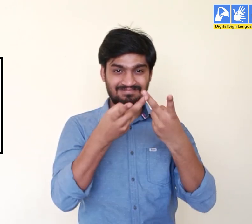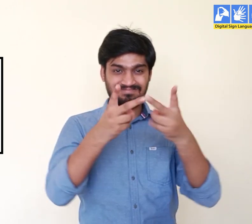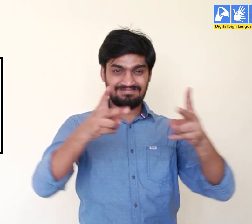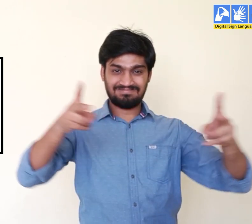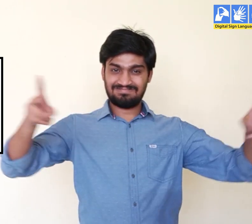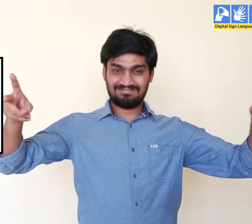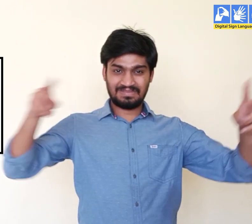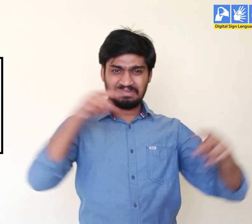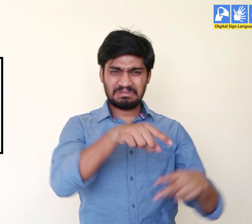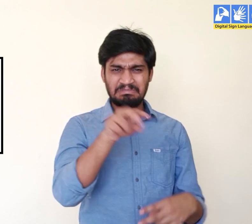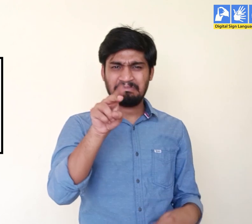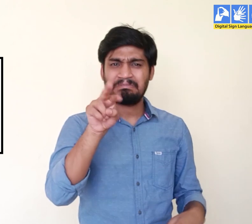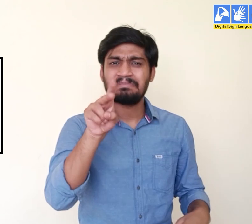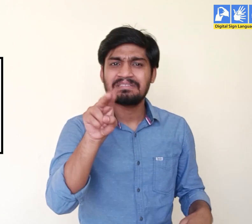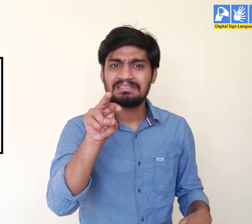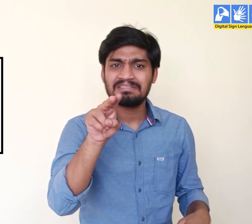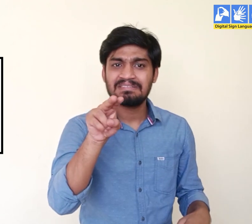which I am going to explain.